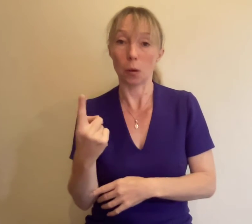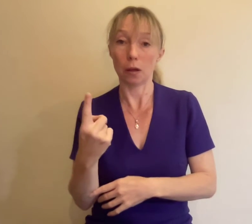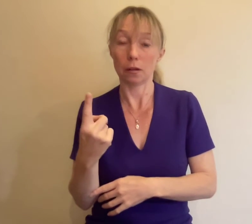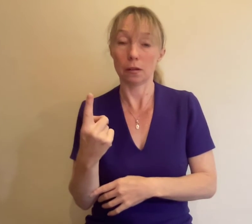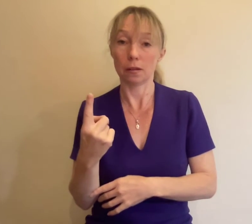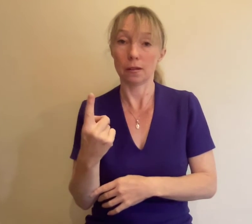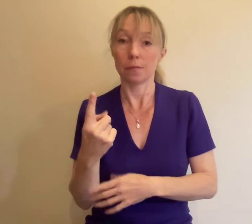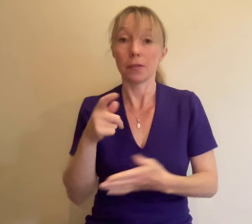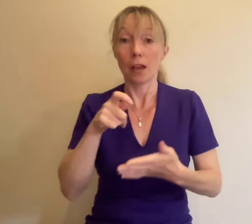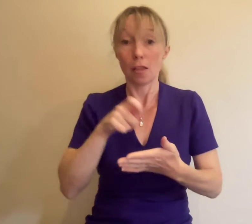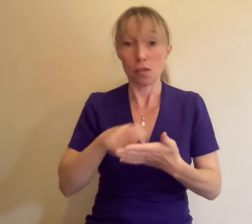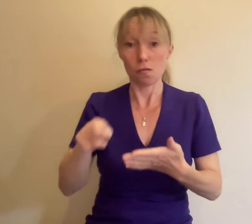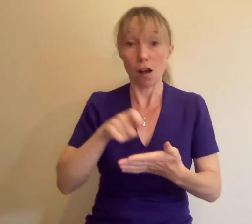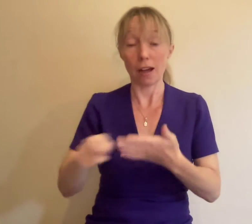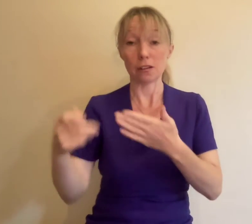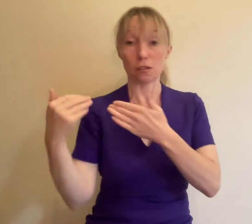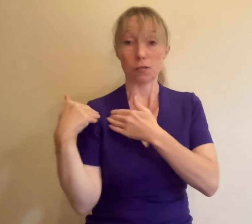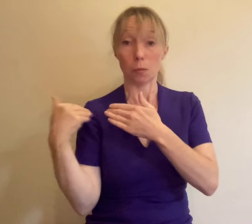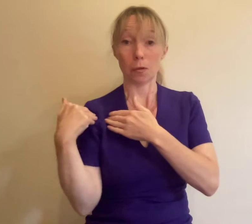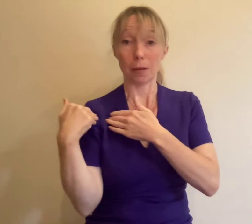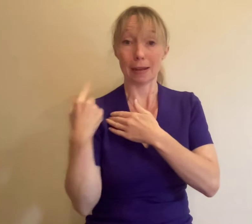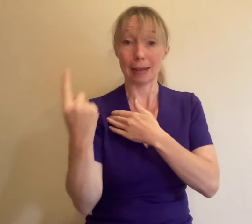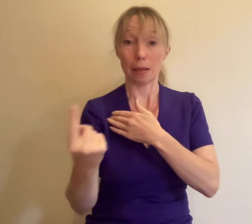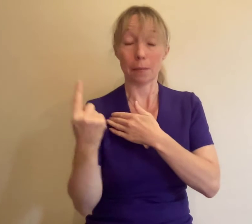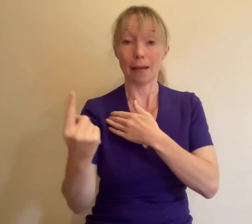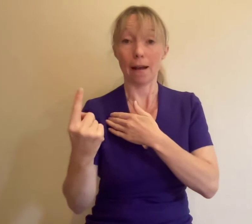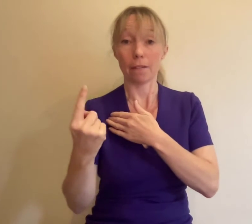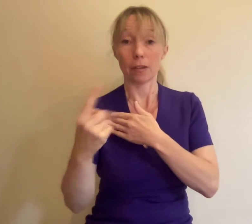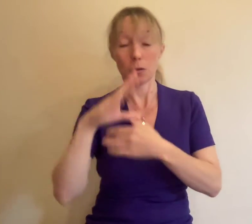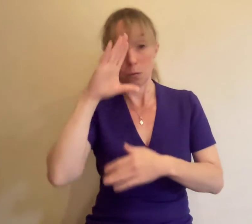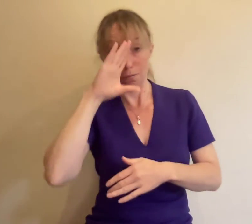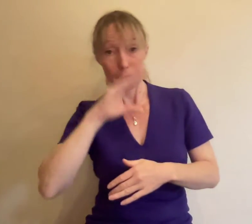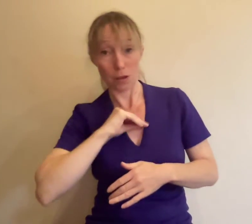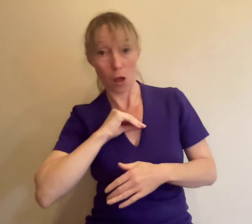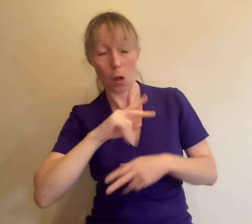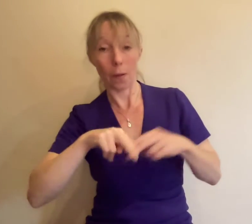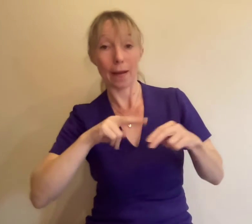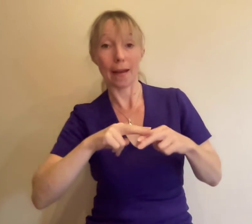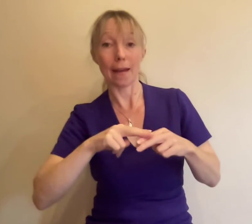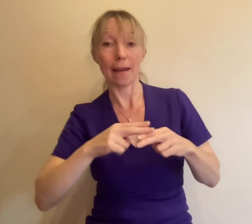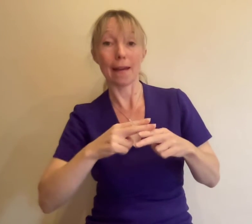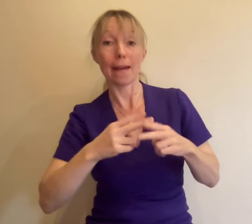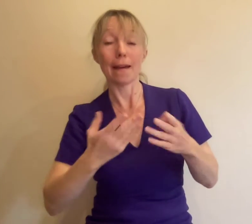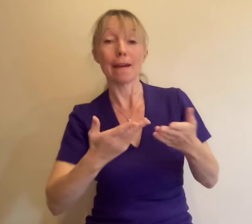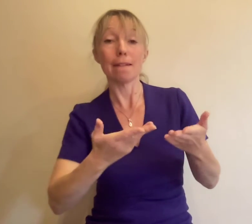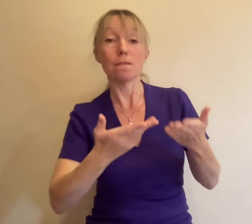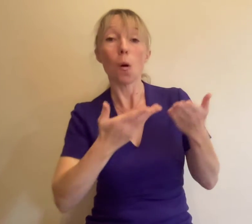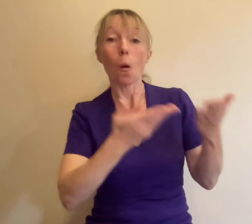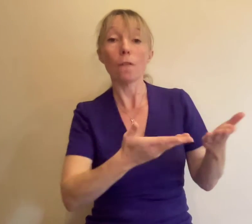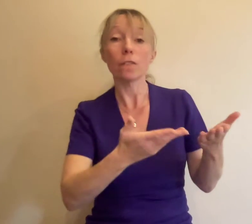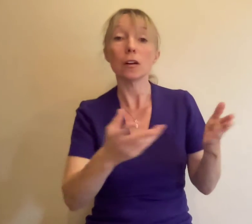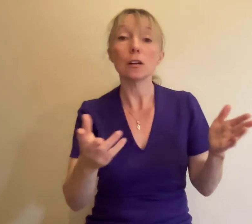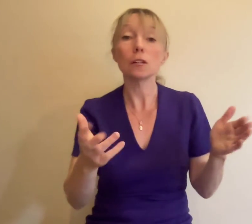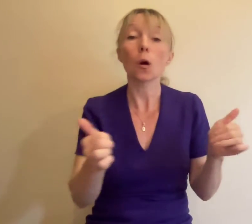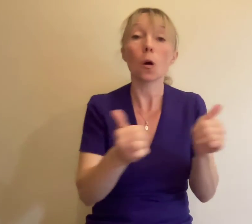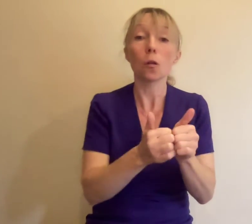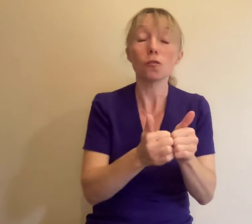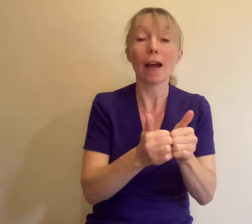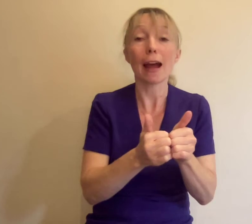It is the writer's responsibility to inform Spread the Word if they are offered a contract to sign up with an agent and or publishing contract and